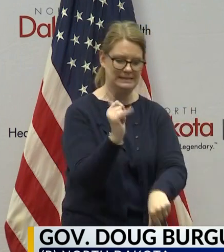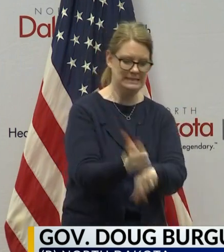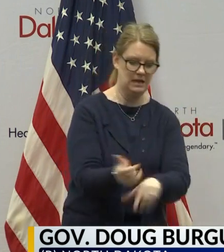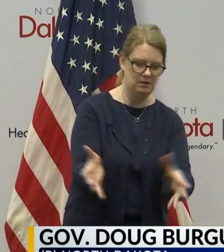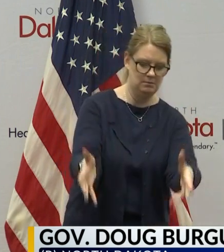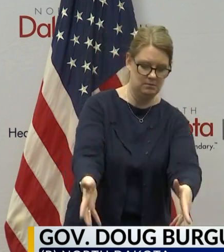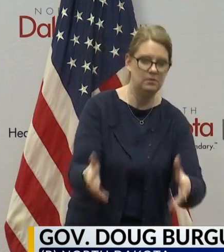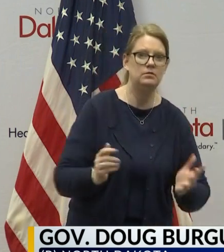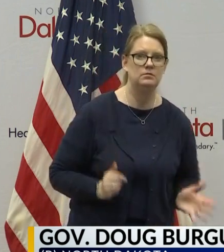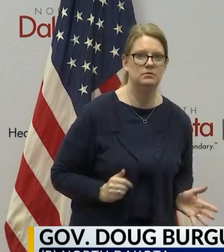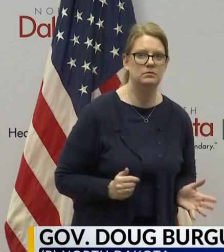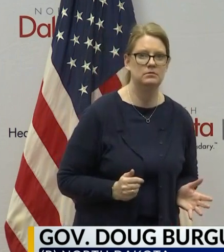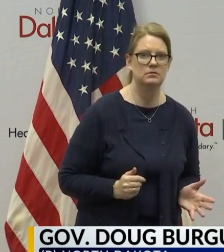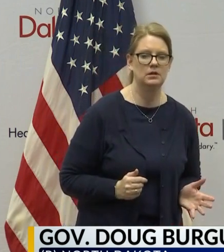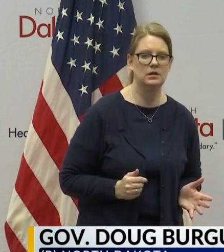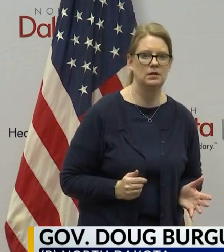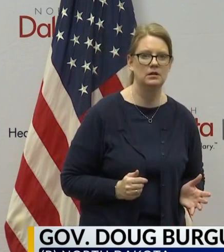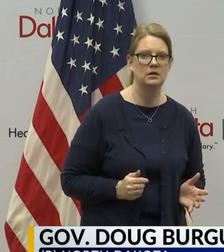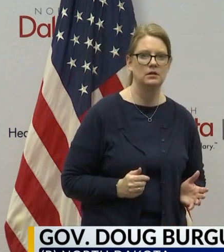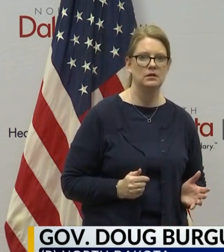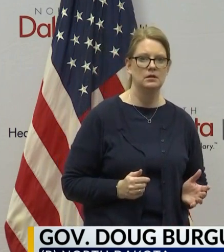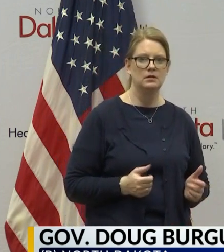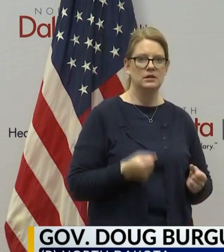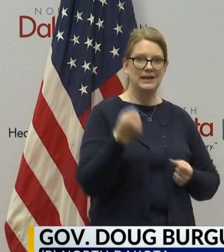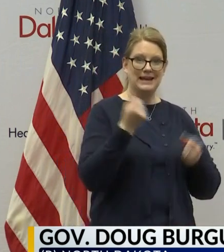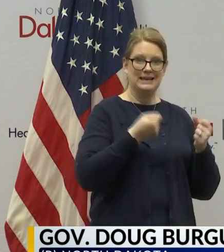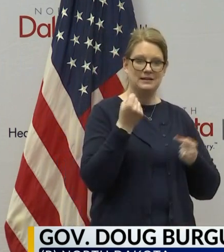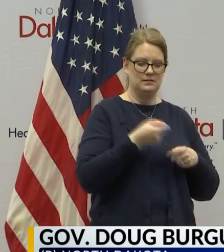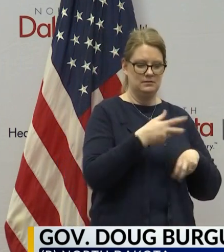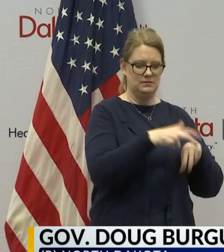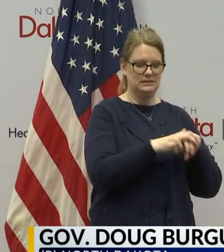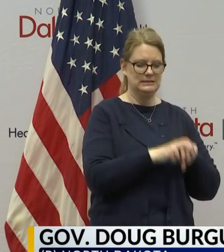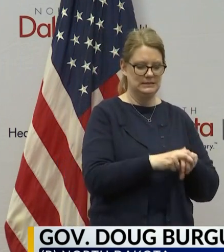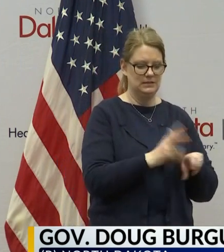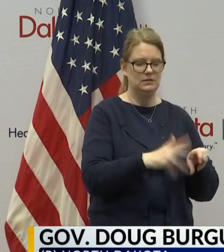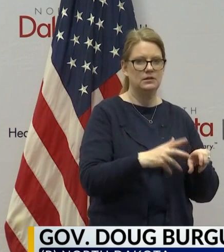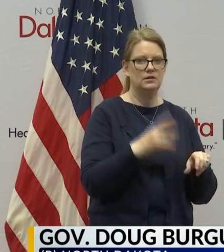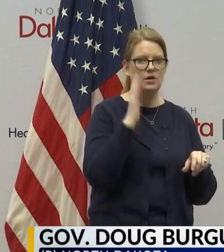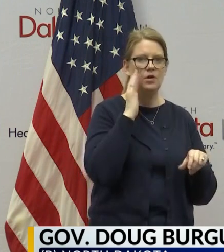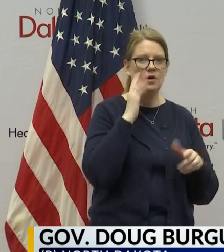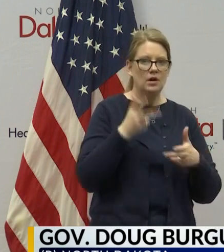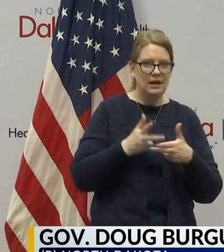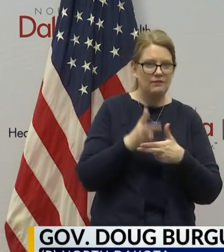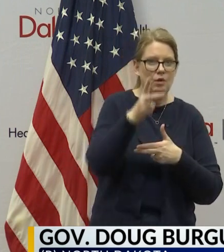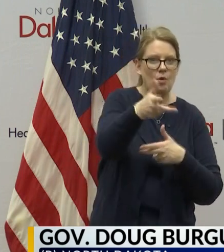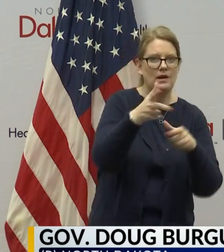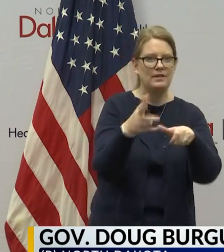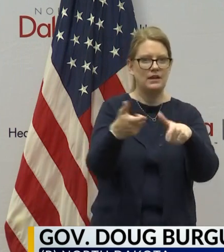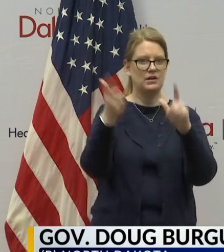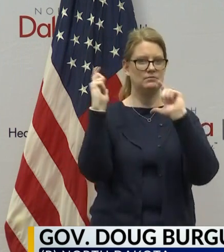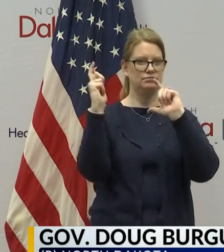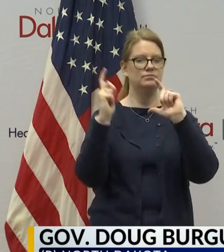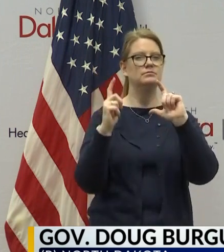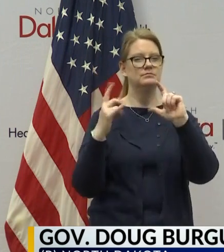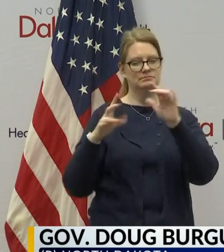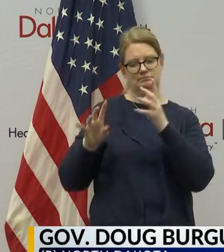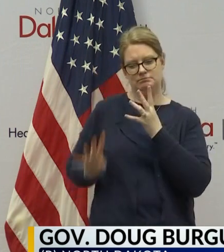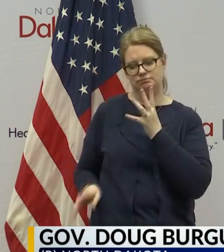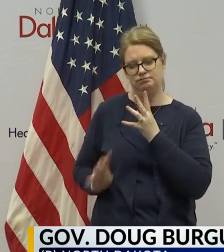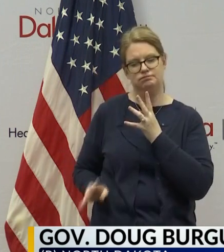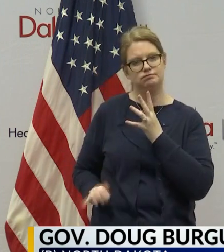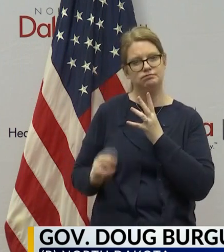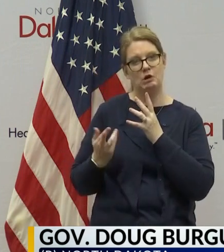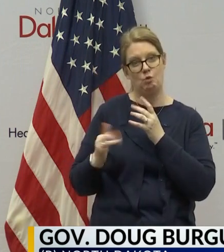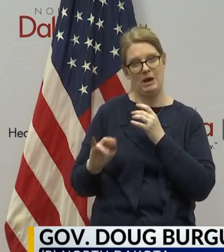or don't get out of your cab when you're going through if you're dumping grain in the driveway in an elevator, stay in your vehicle.